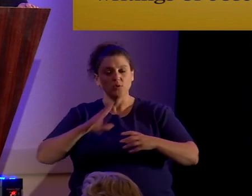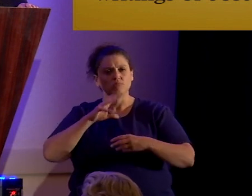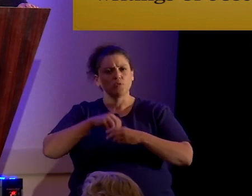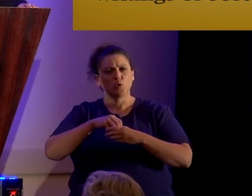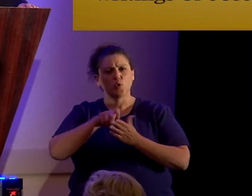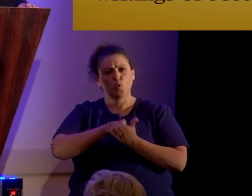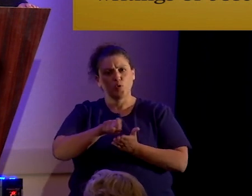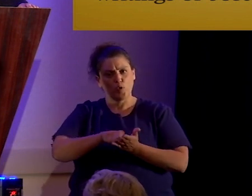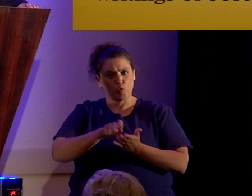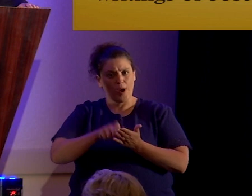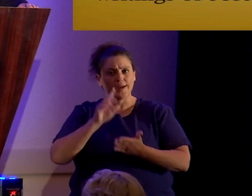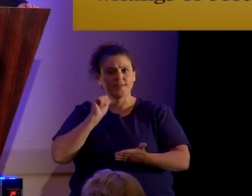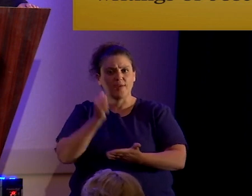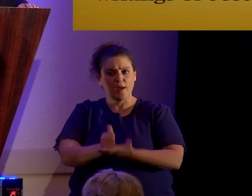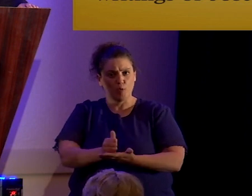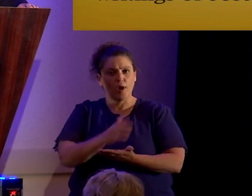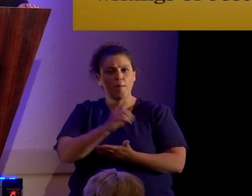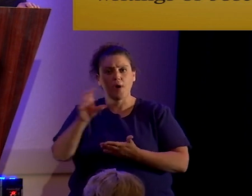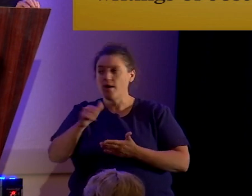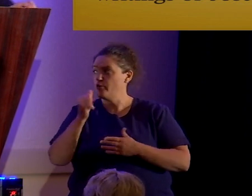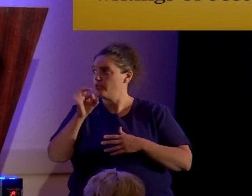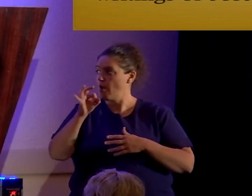writings of Joseph of Egypt.